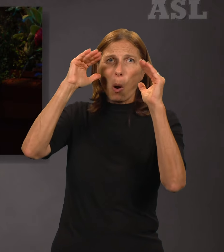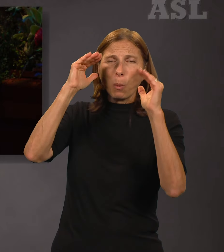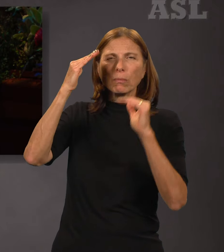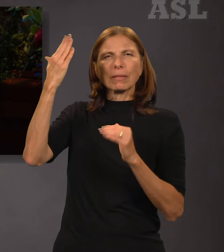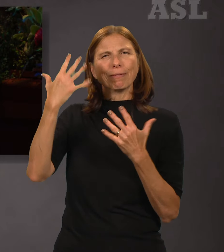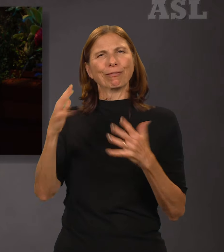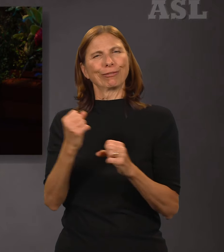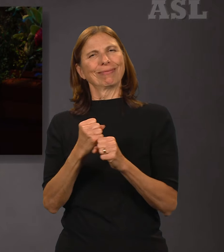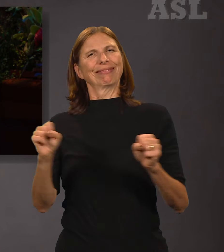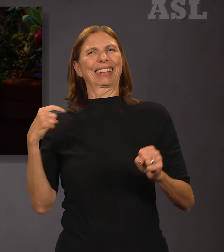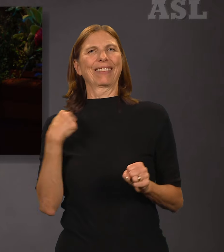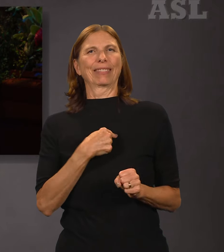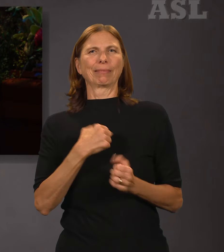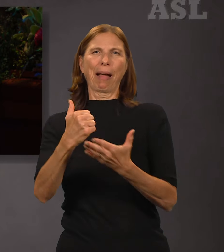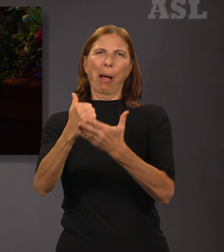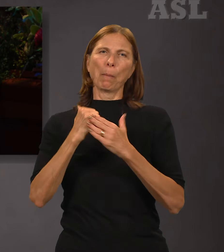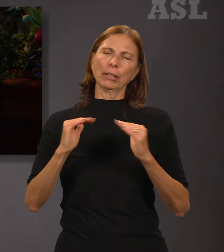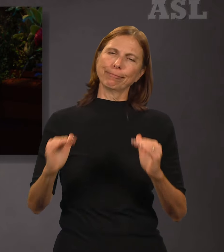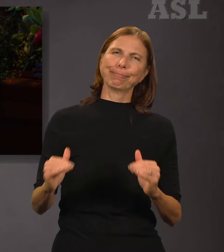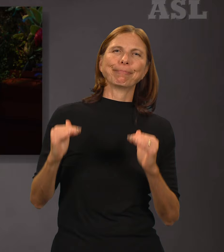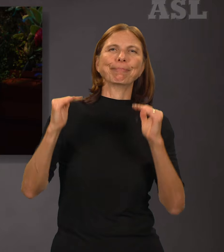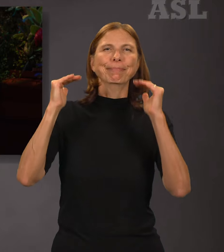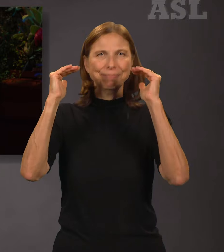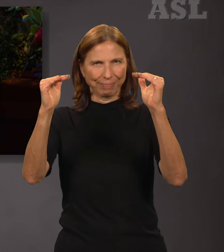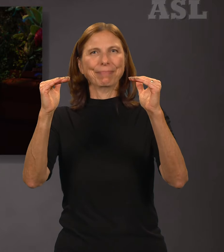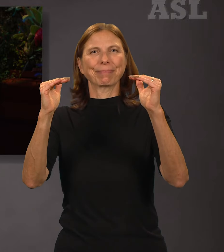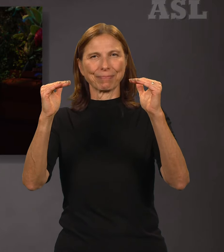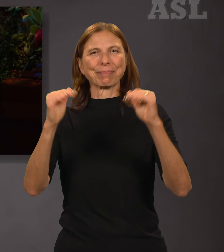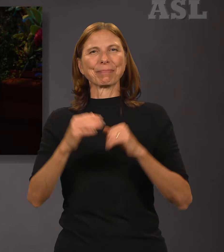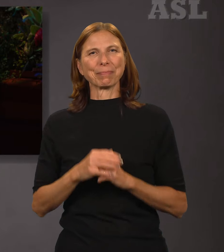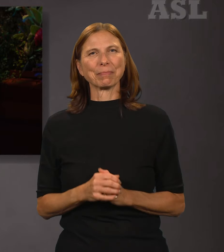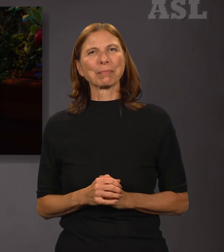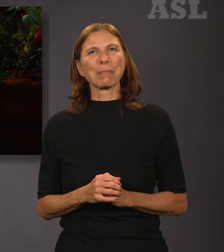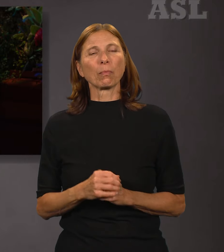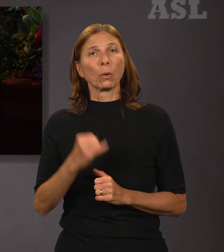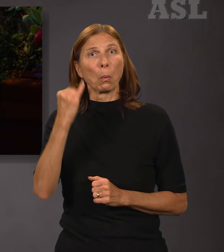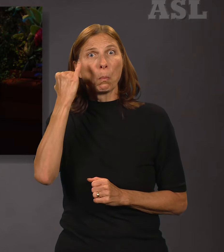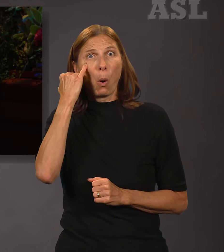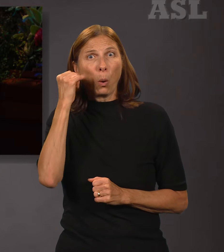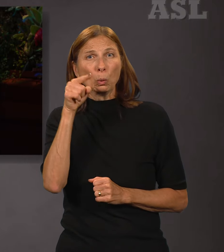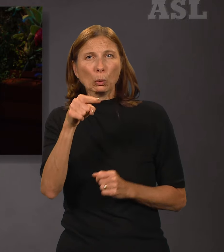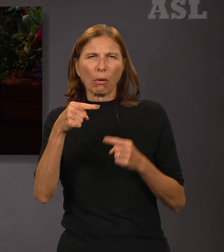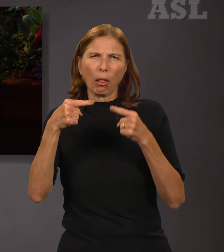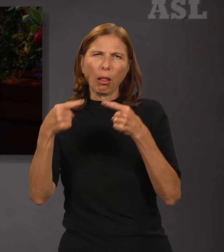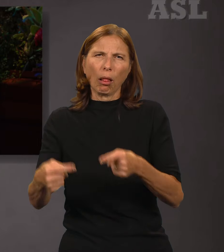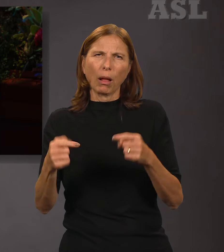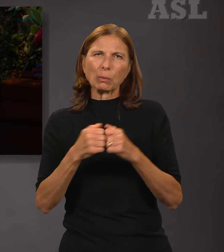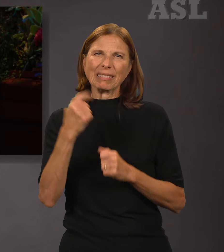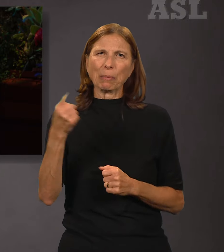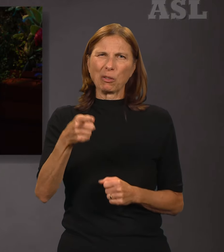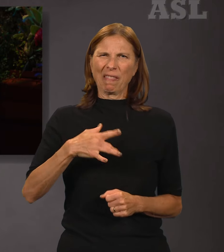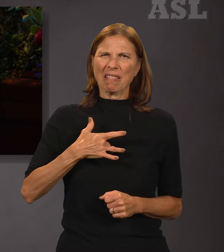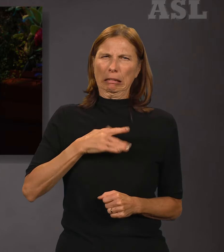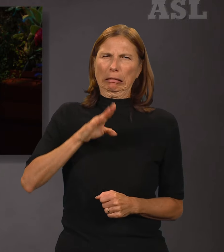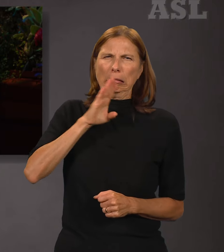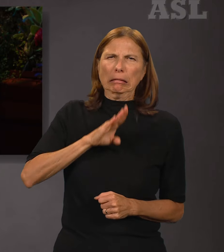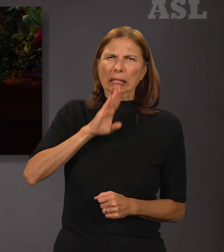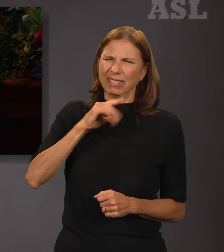situation you think you should have overcome by now, don't give up. Be patient with yourself. Keep your covenants.